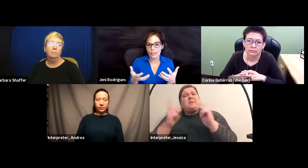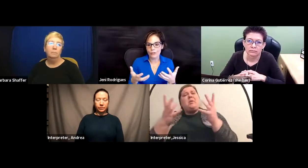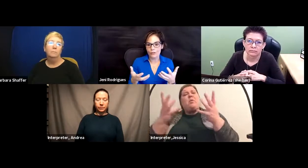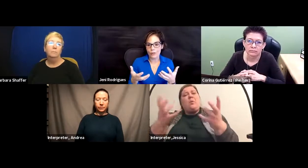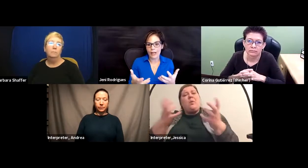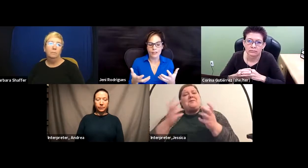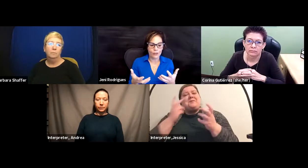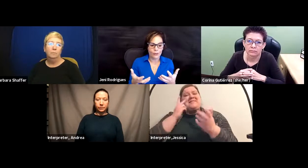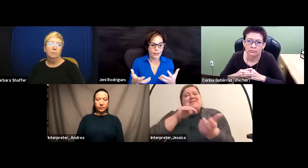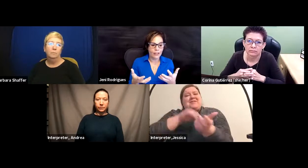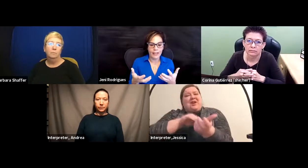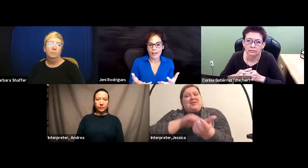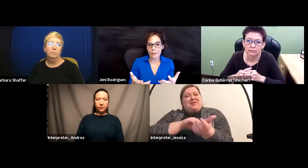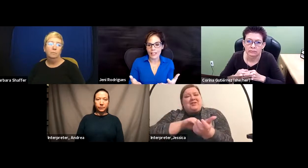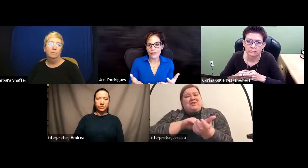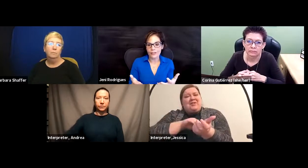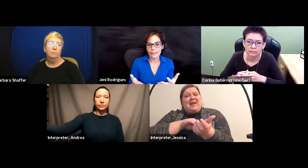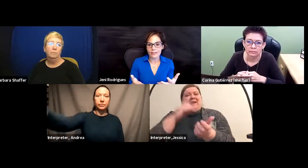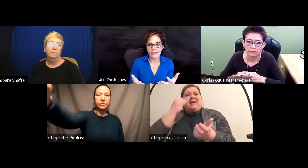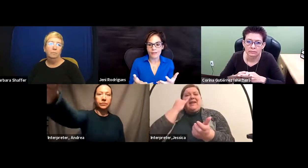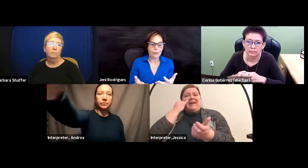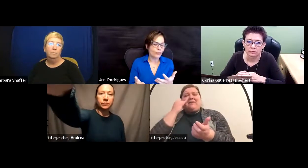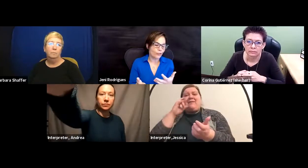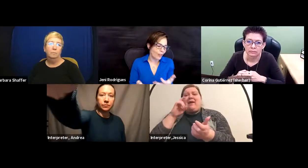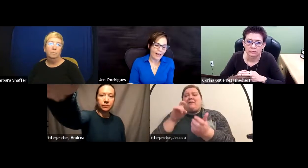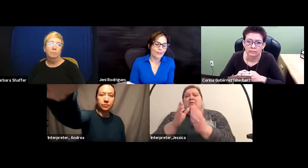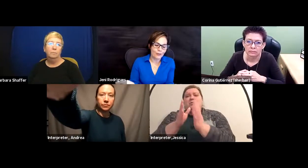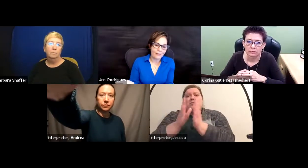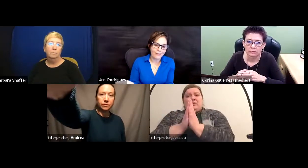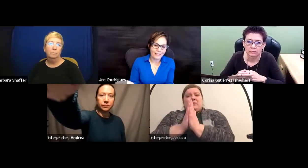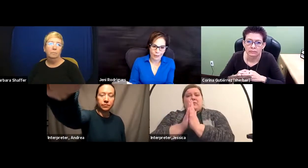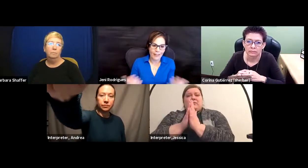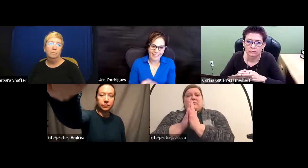into trying to get accommodations that deaf people should not have to deal with.